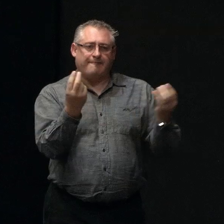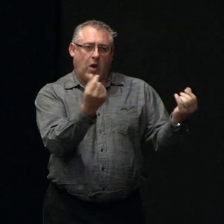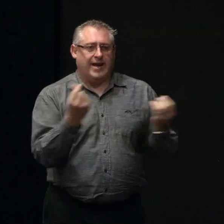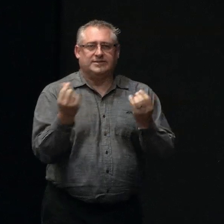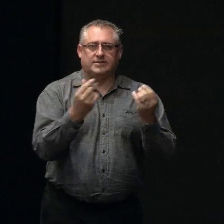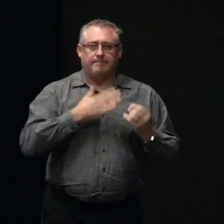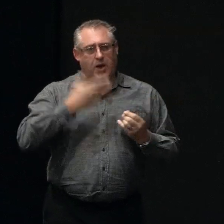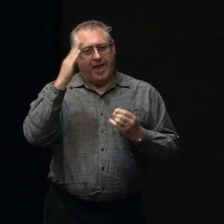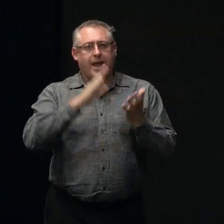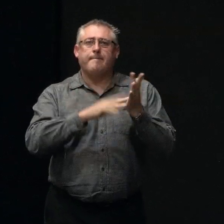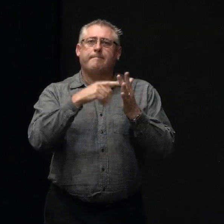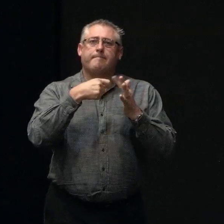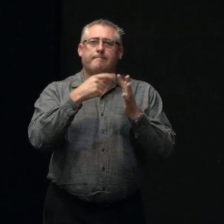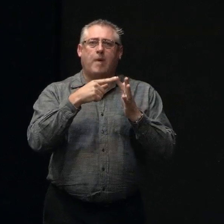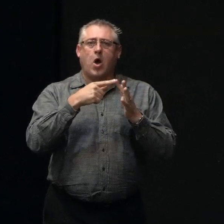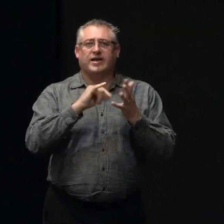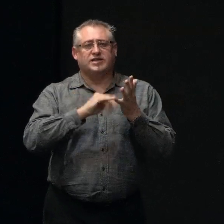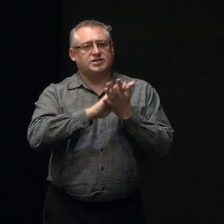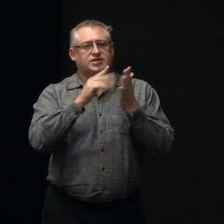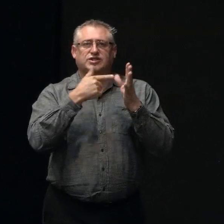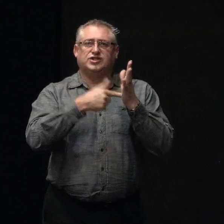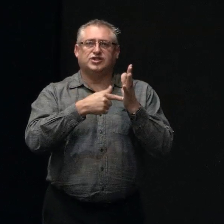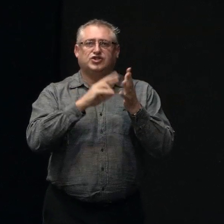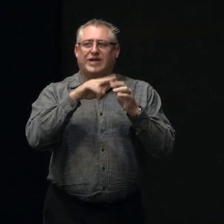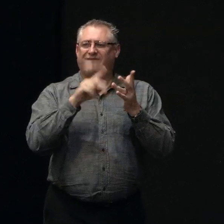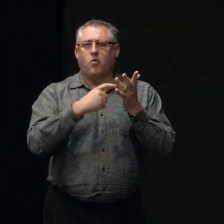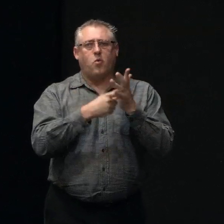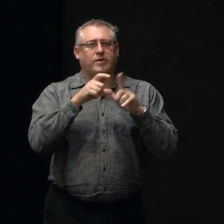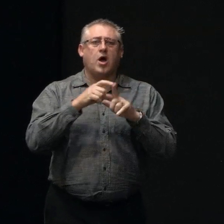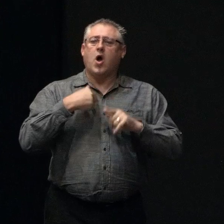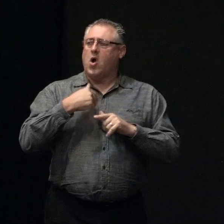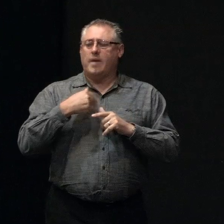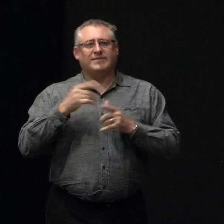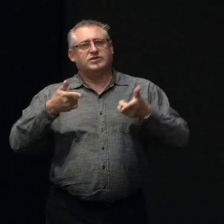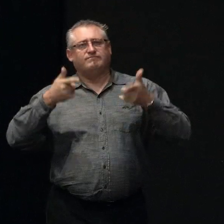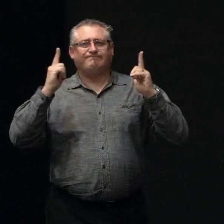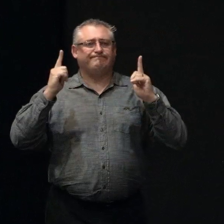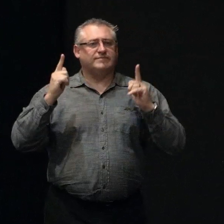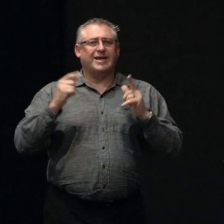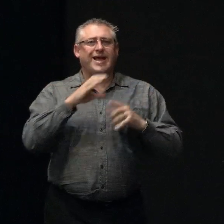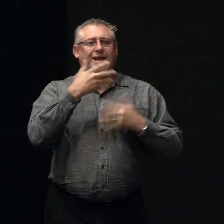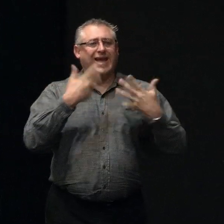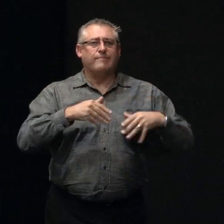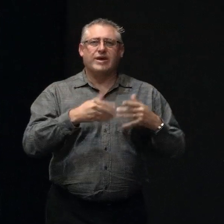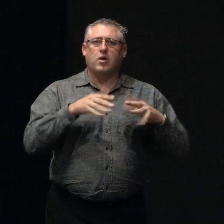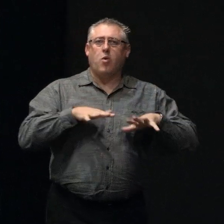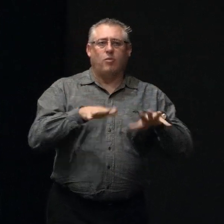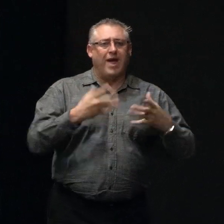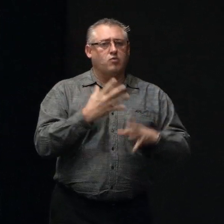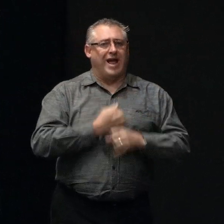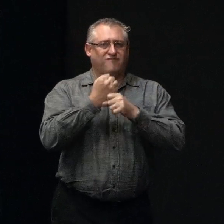name is Mike Shapford, I am the Deputy Chief Executive Communications at the Canterbury Earthquake Recovery Authority.